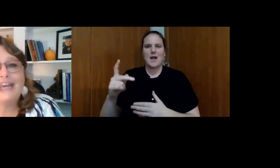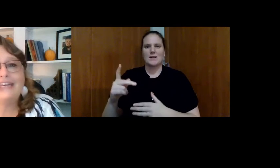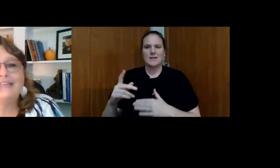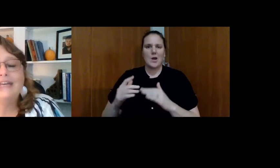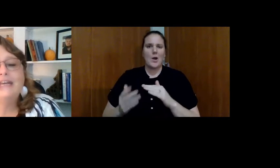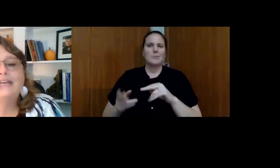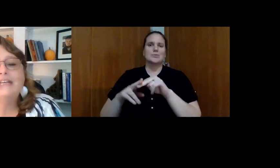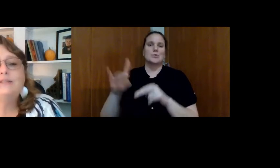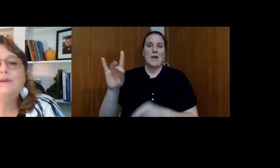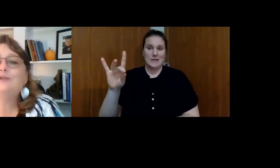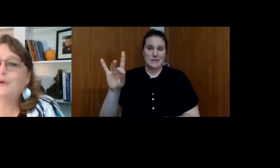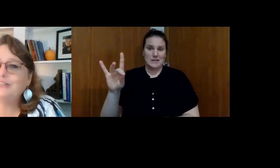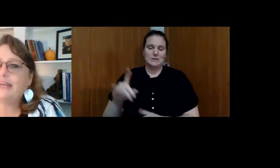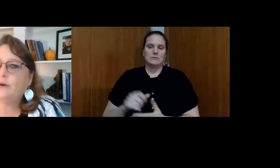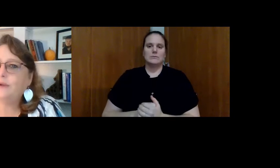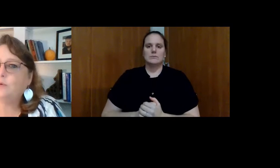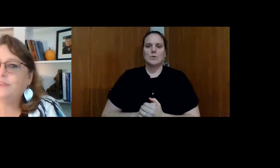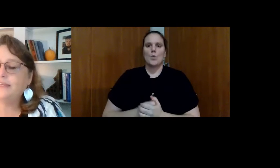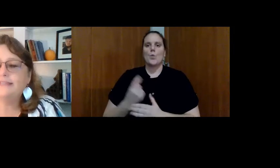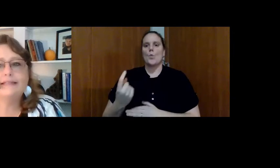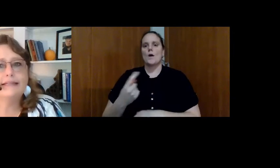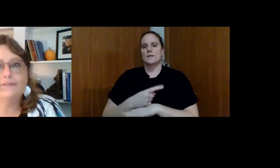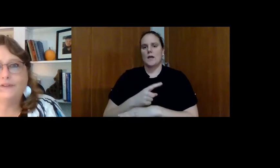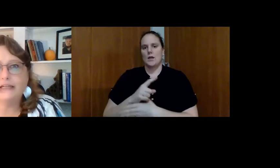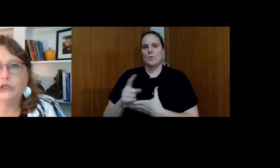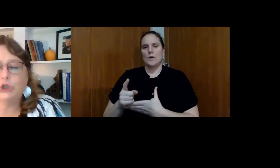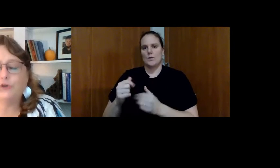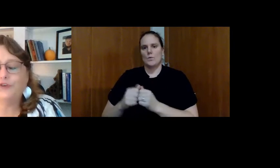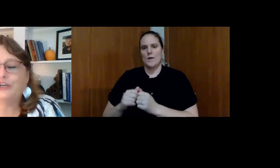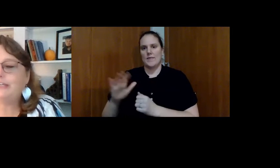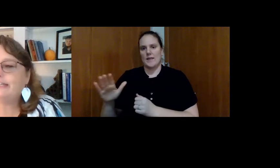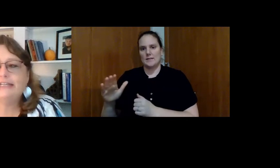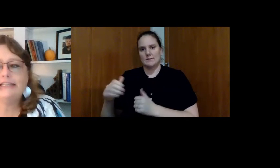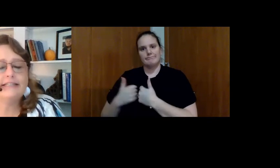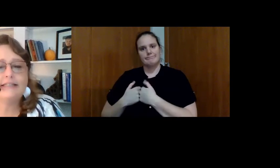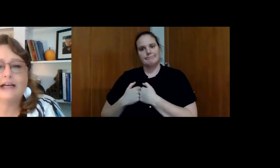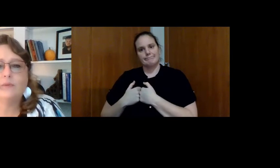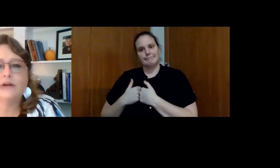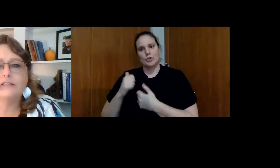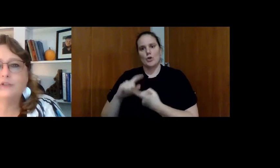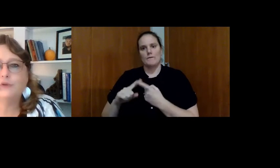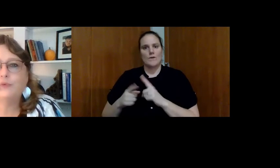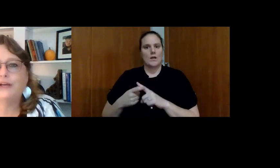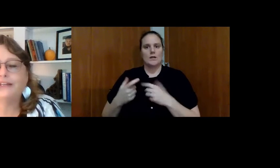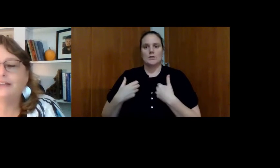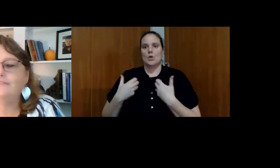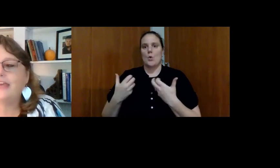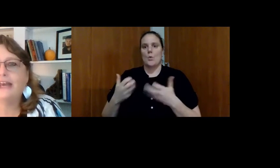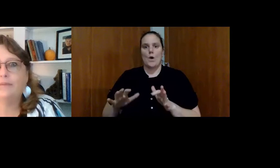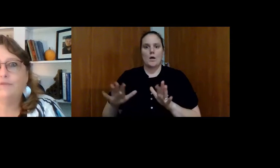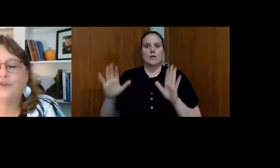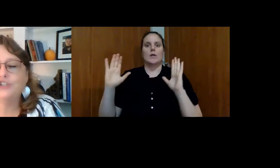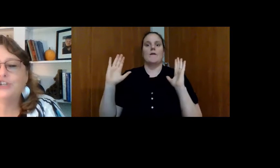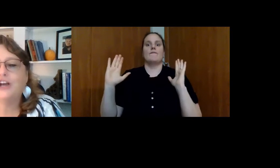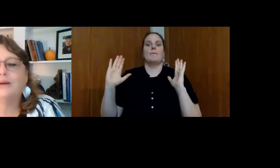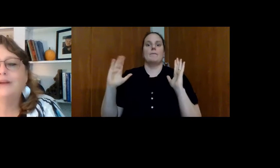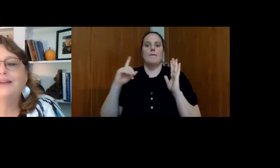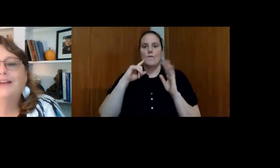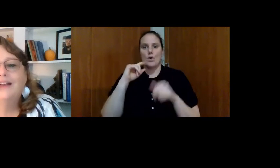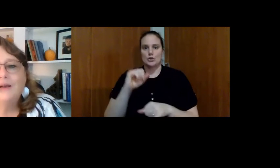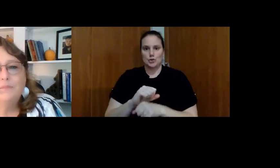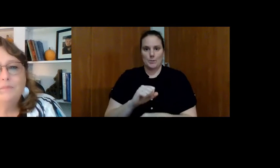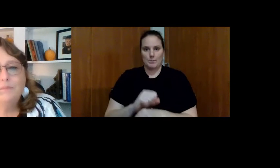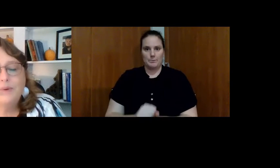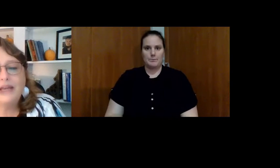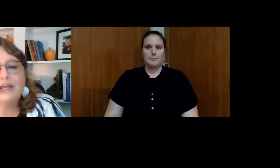at least eight. He spends one day a week with his significant girlfriend and he does not want to give that up for a job.